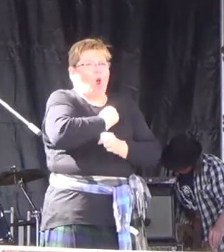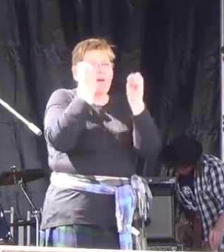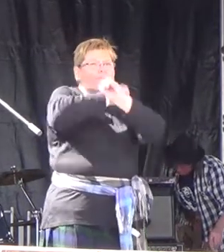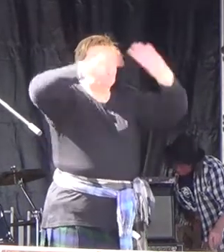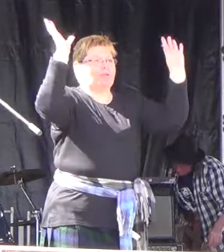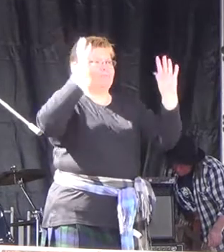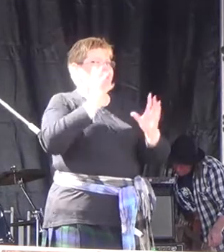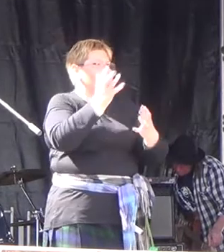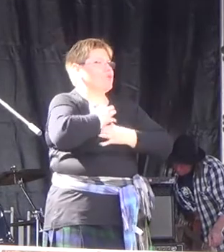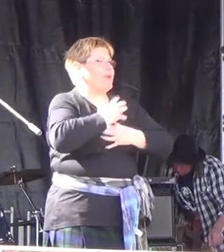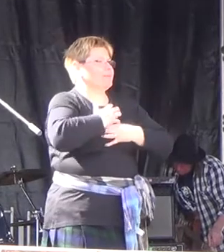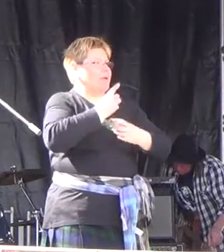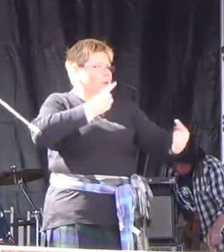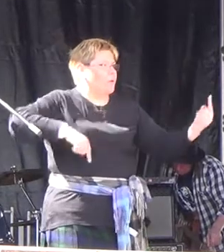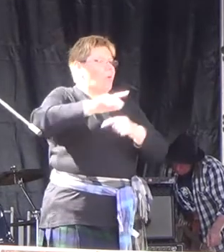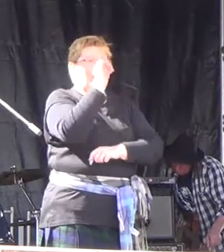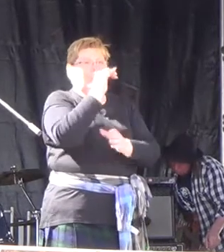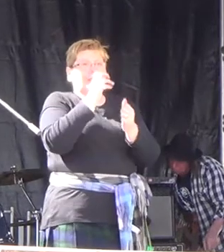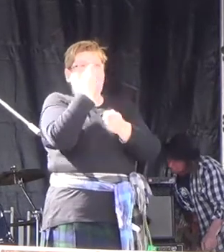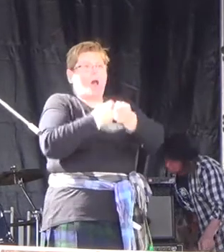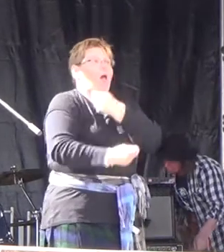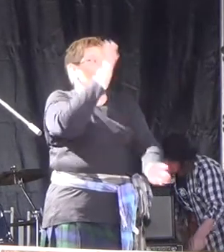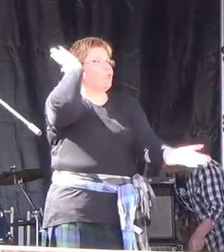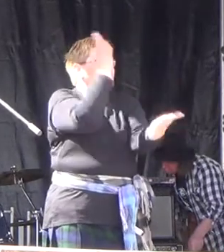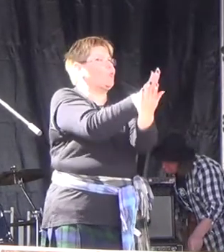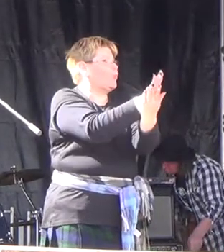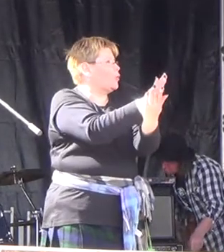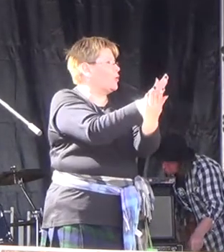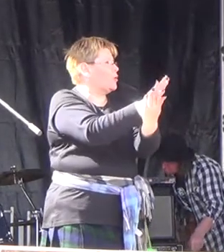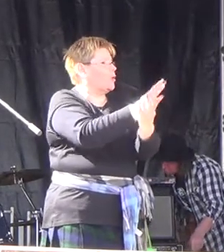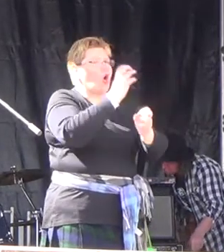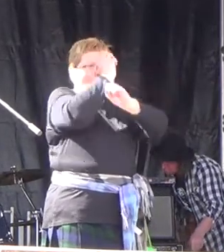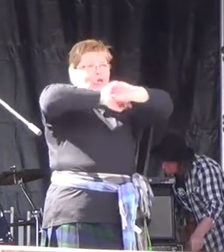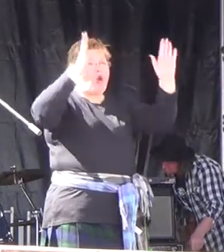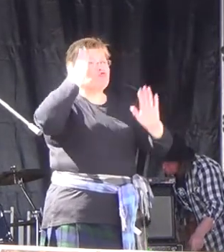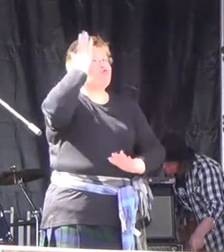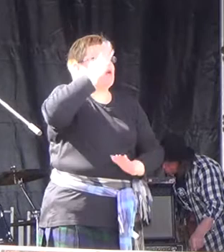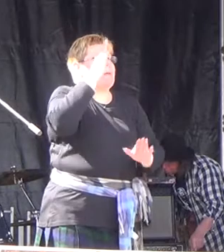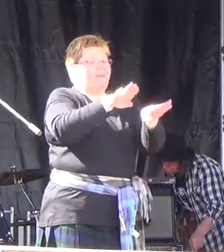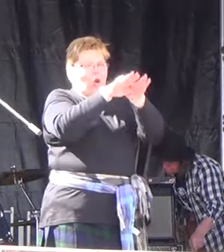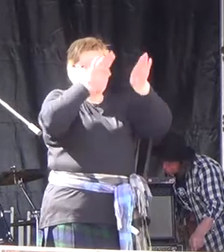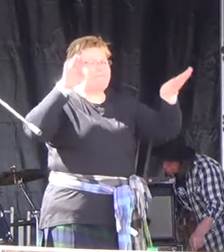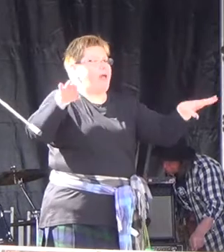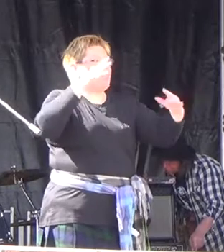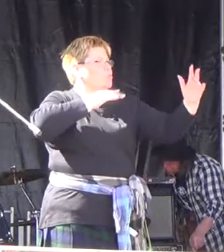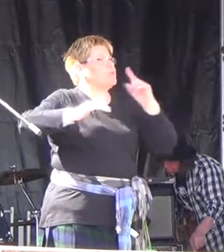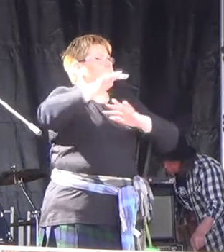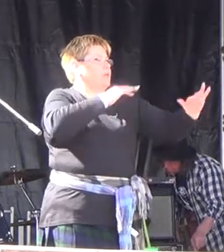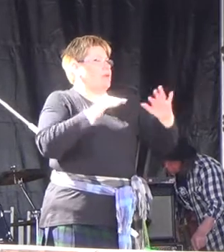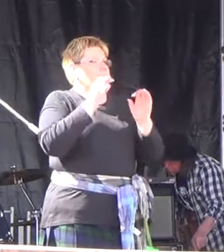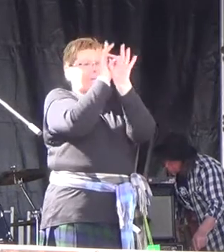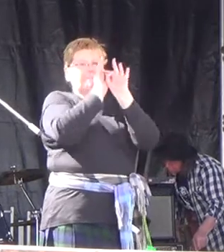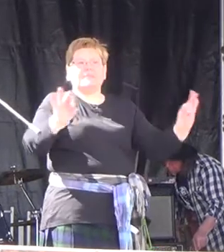They're frightened that we might actually make our dreams come true. Dreams for a fairer, more just society and a far more